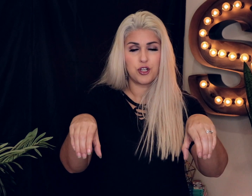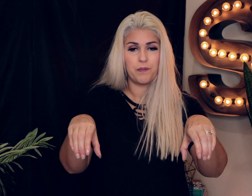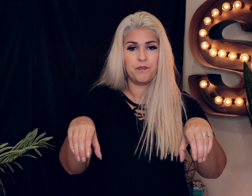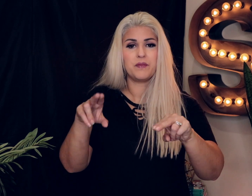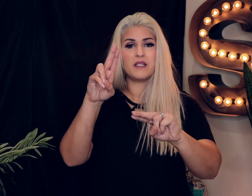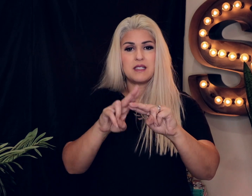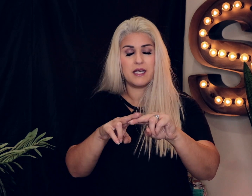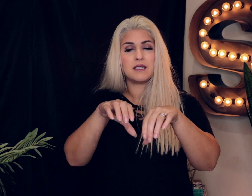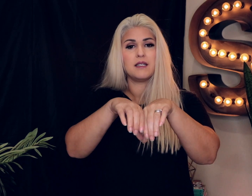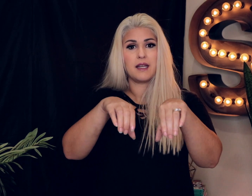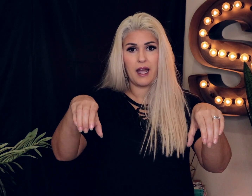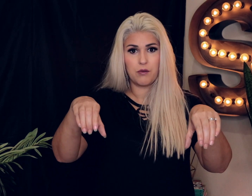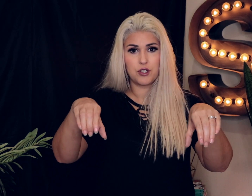sit couch